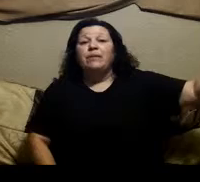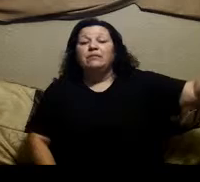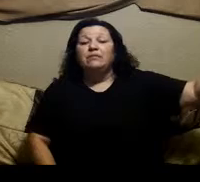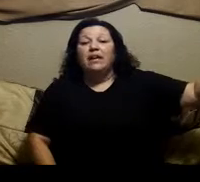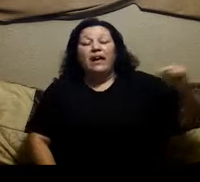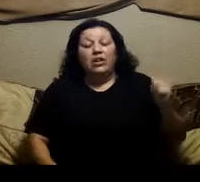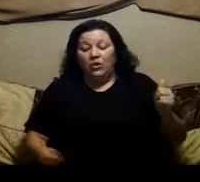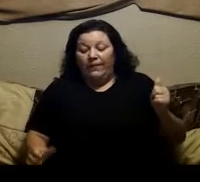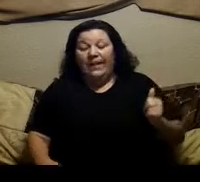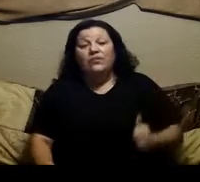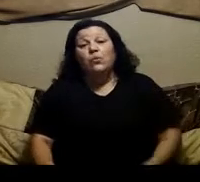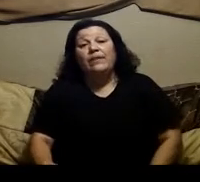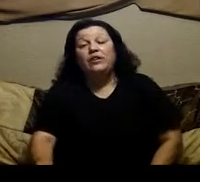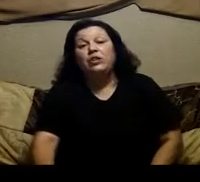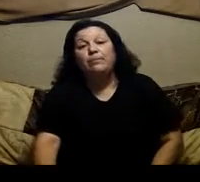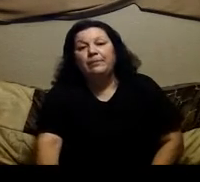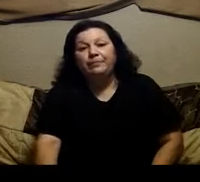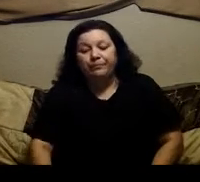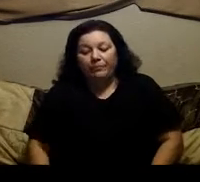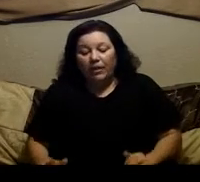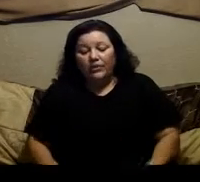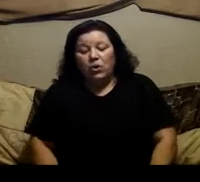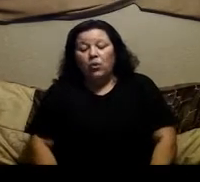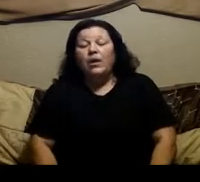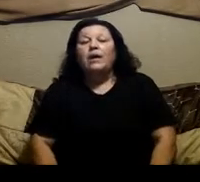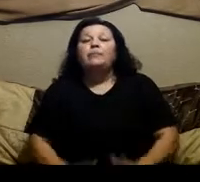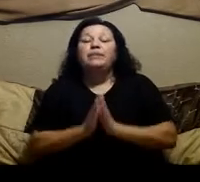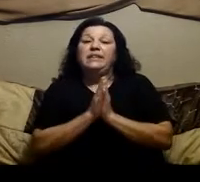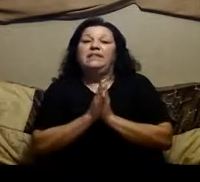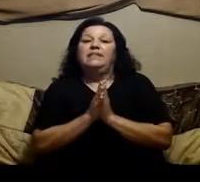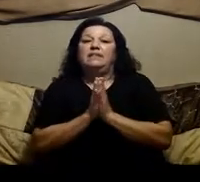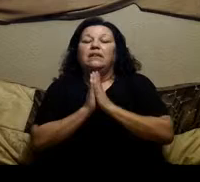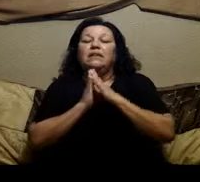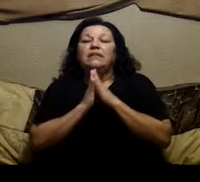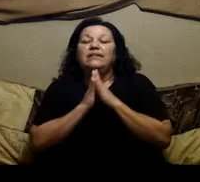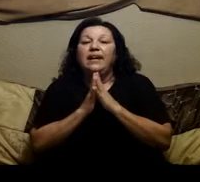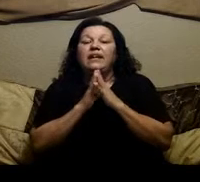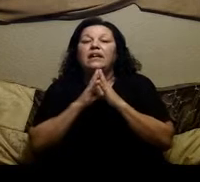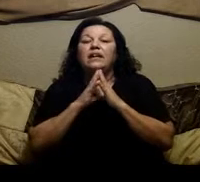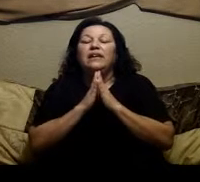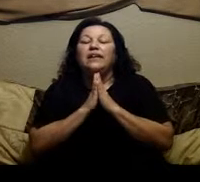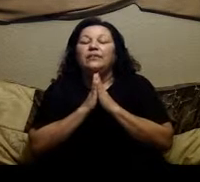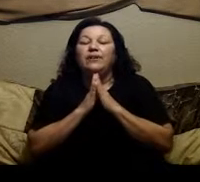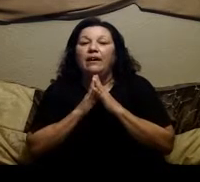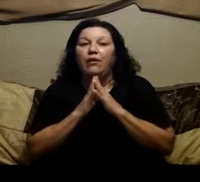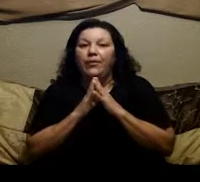meal you know and that's the way that it should be so please take care of your health